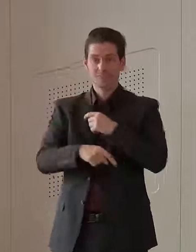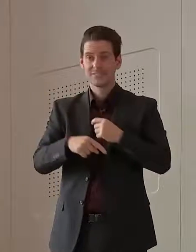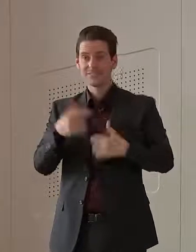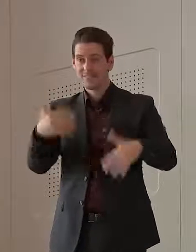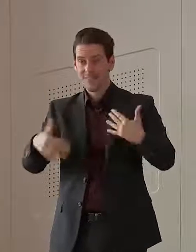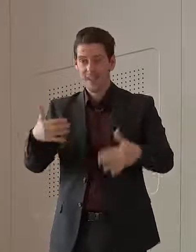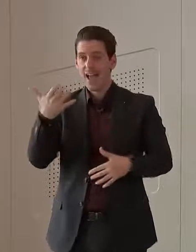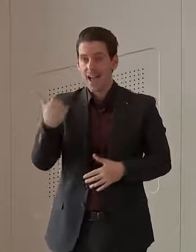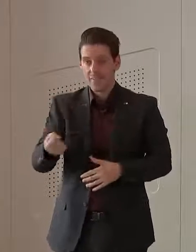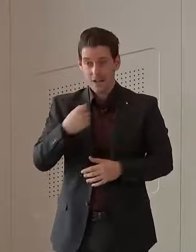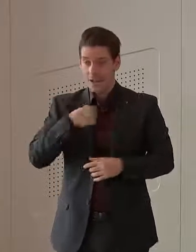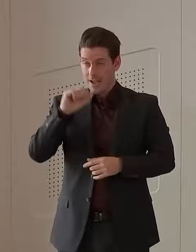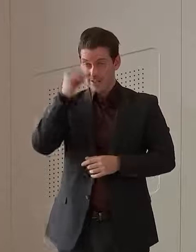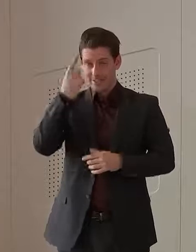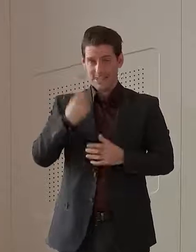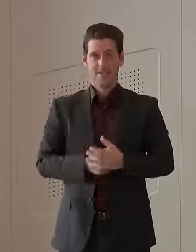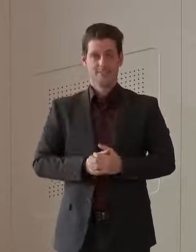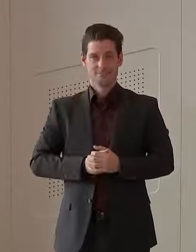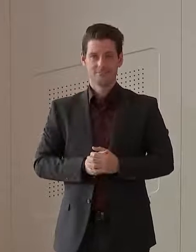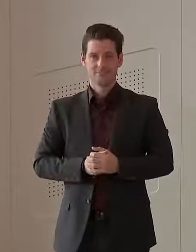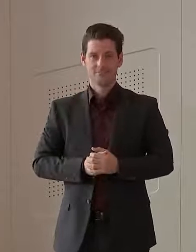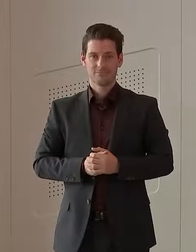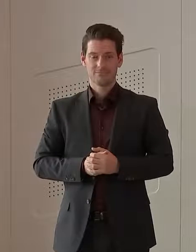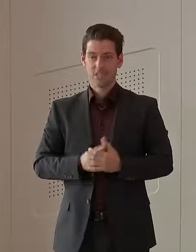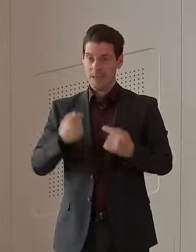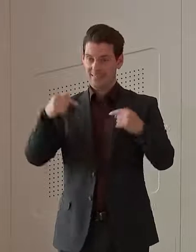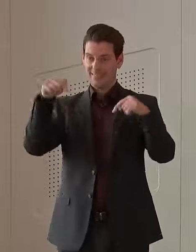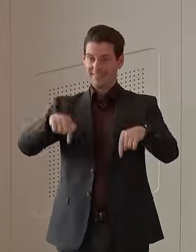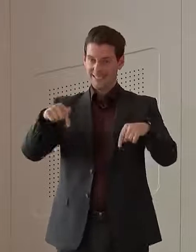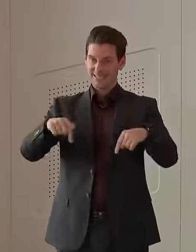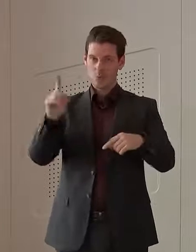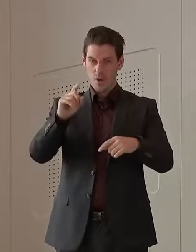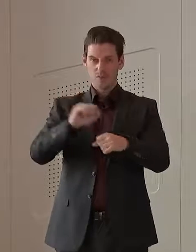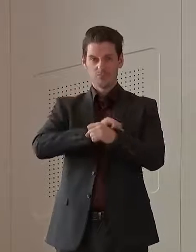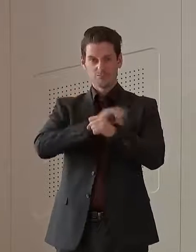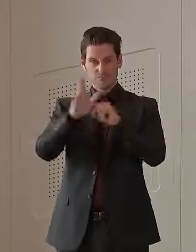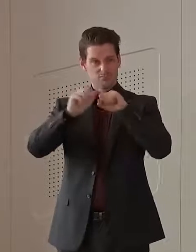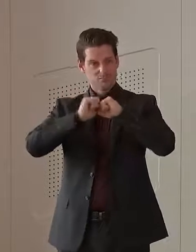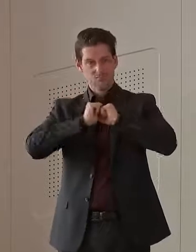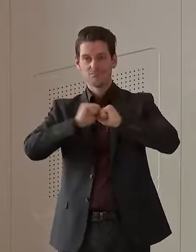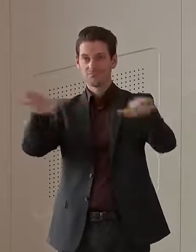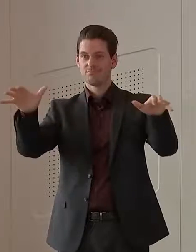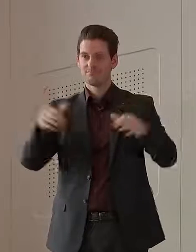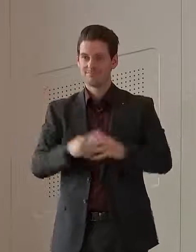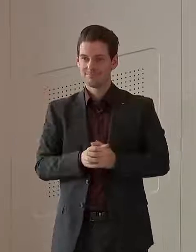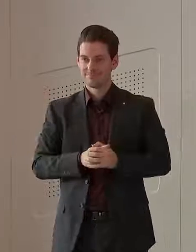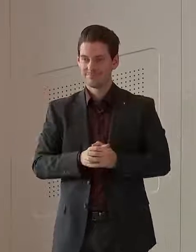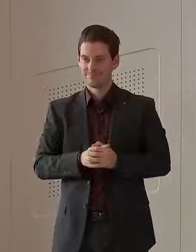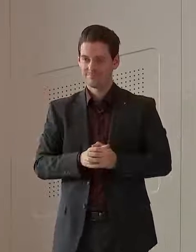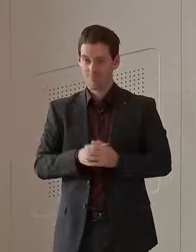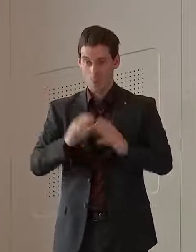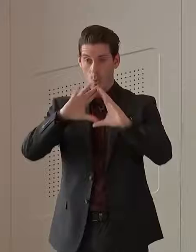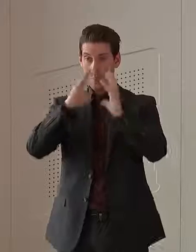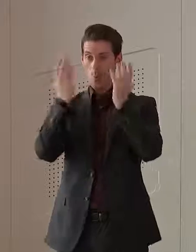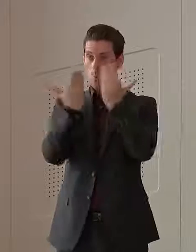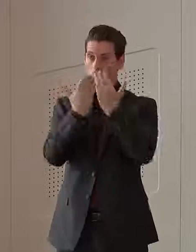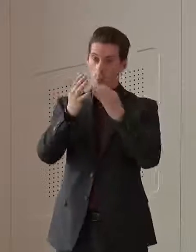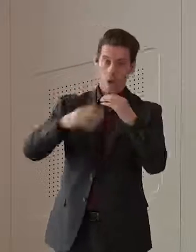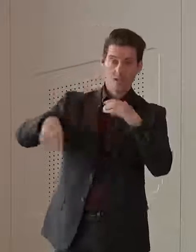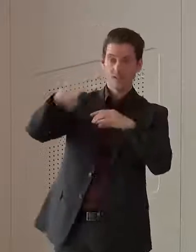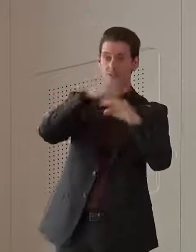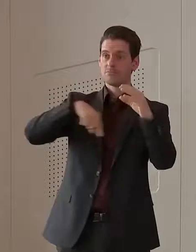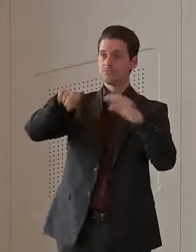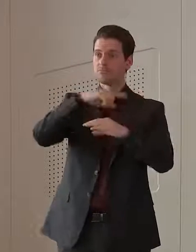things. But the reality is we are in a pandemic and there's probably nowhere in the world yet that has